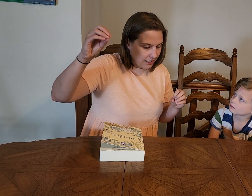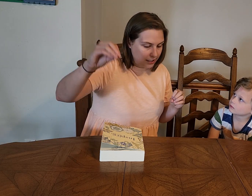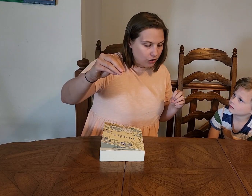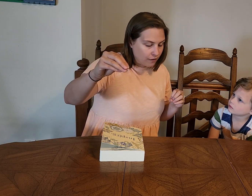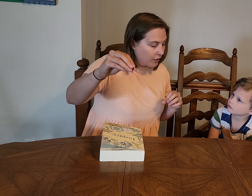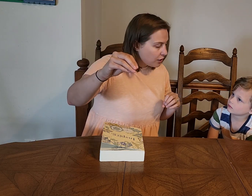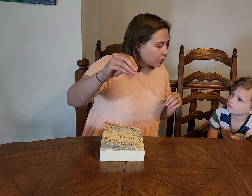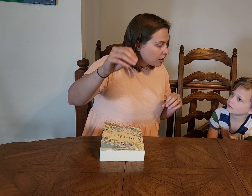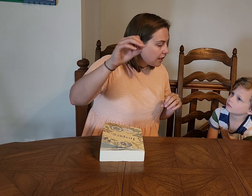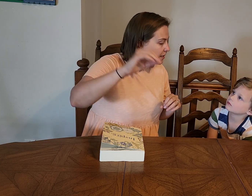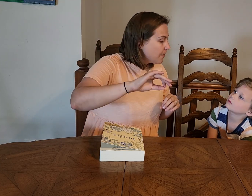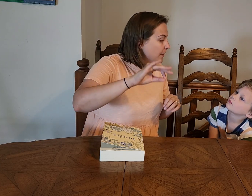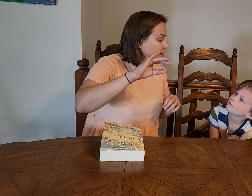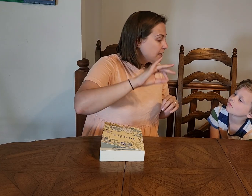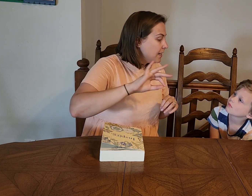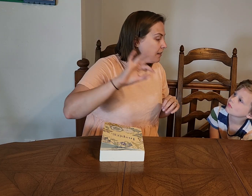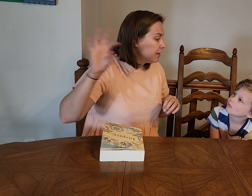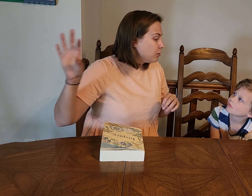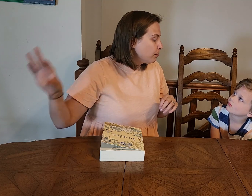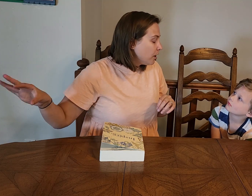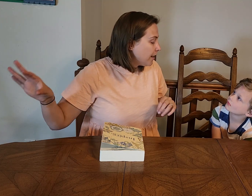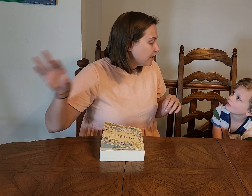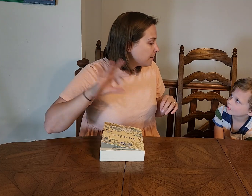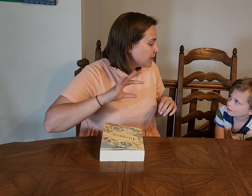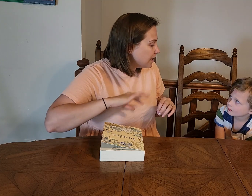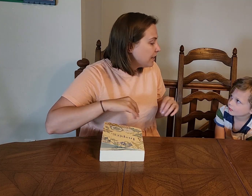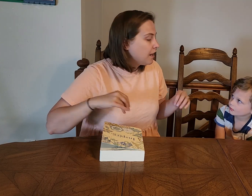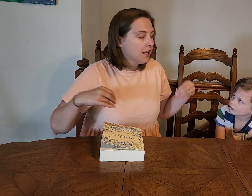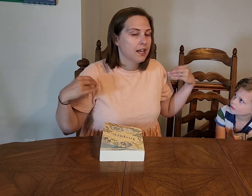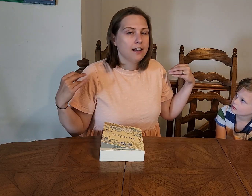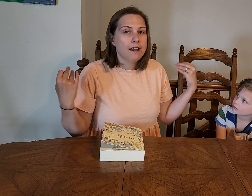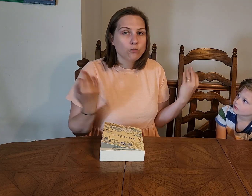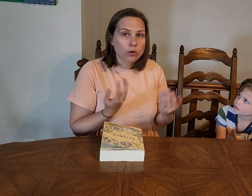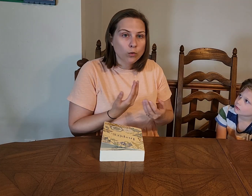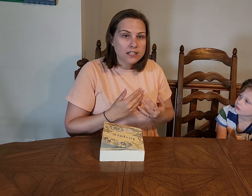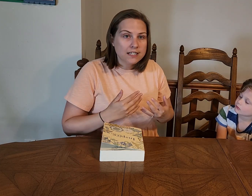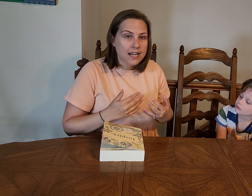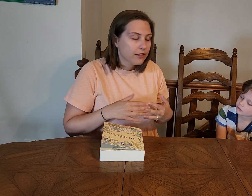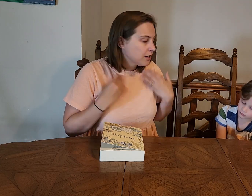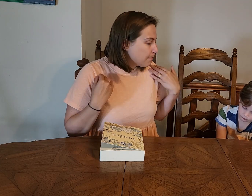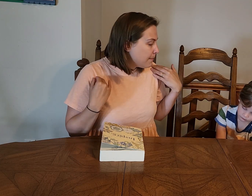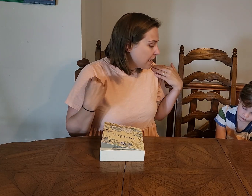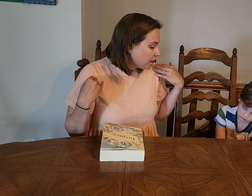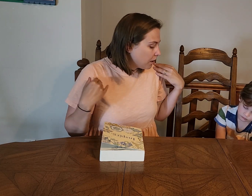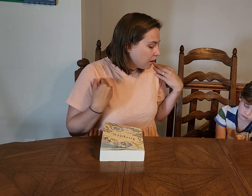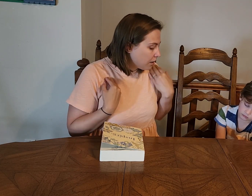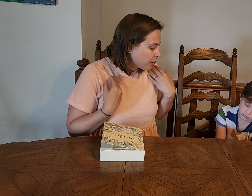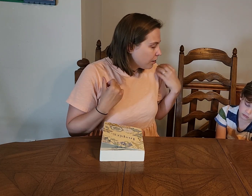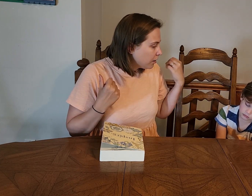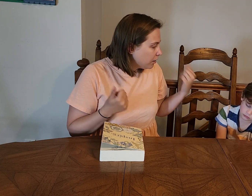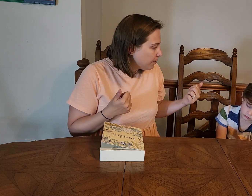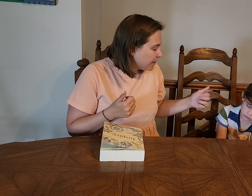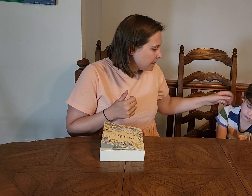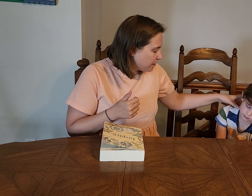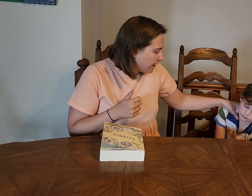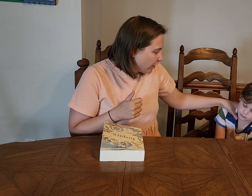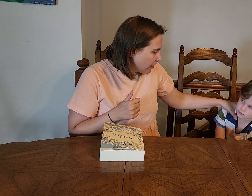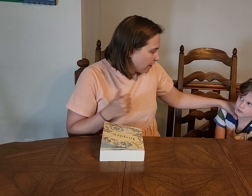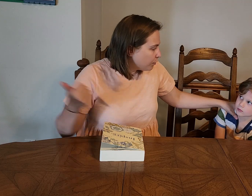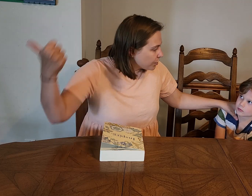then each fish has something to eat, each bird has something to eat. And everyone works together to make the earth a good place to live in. And it